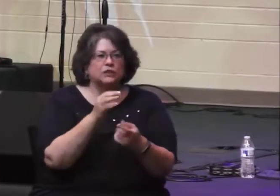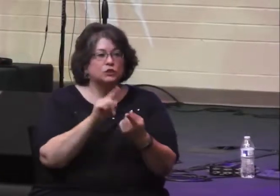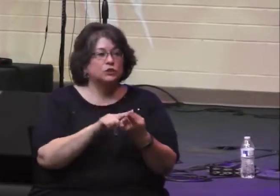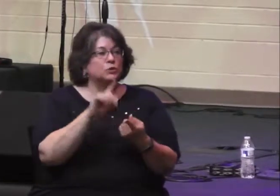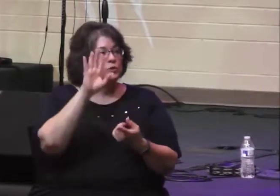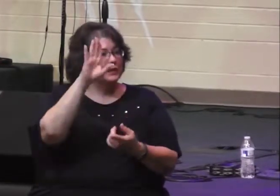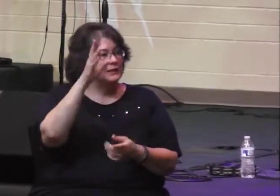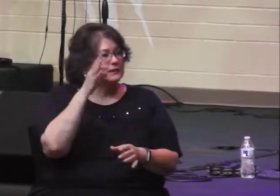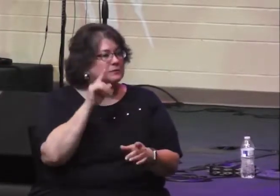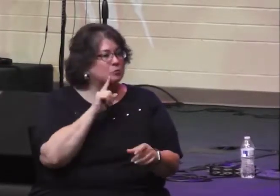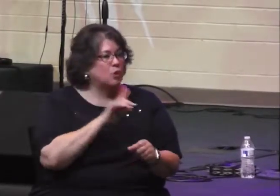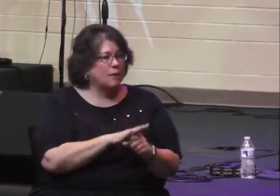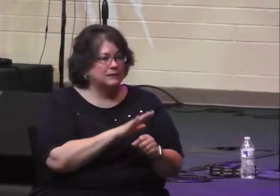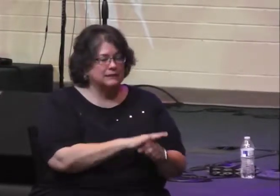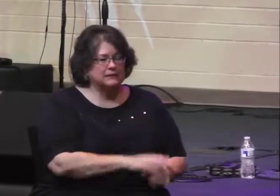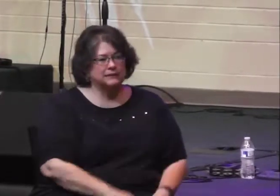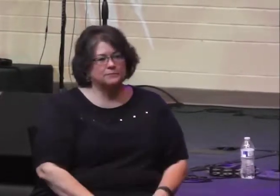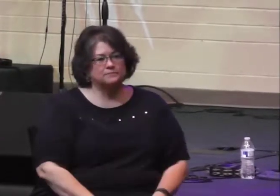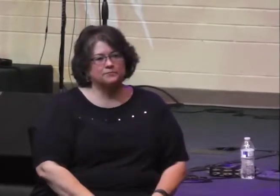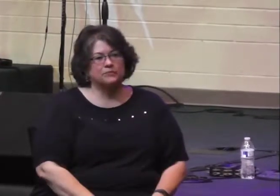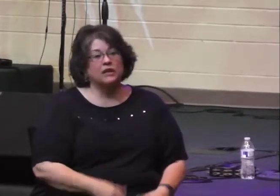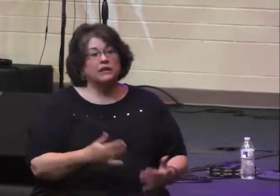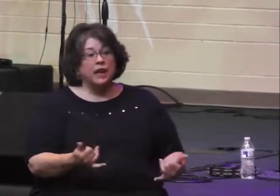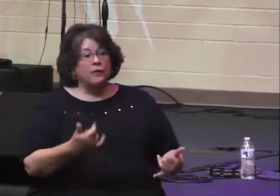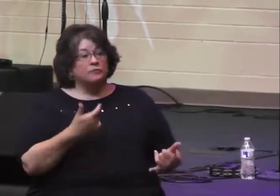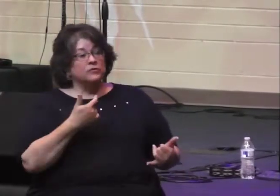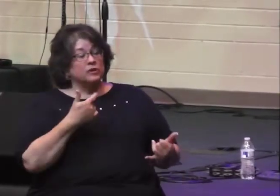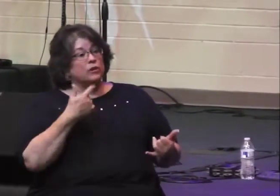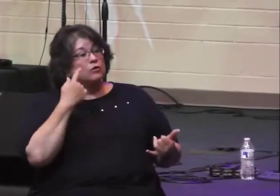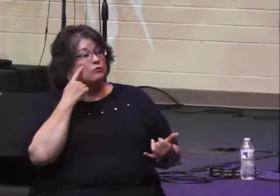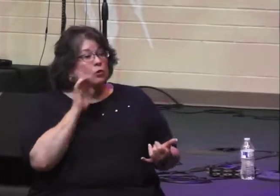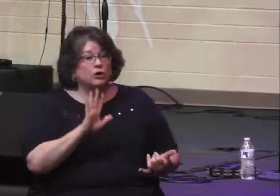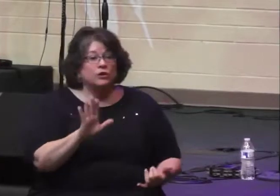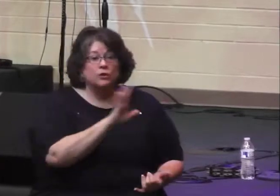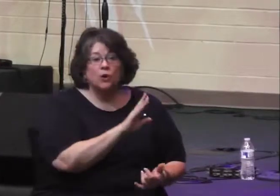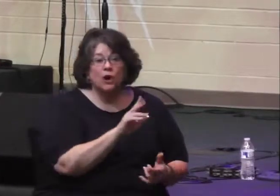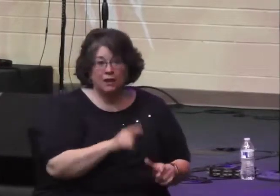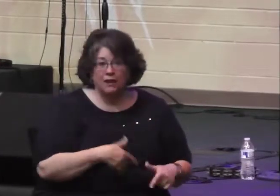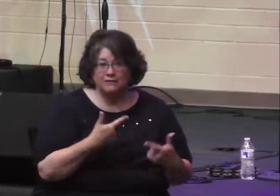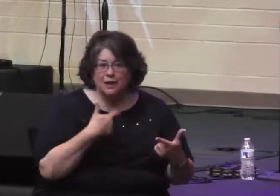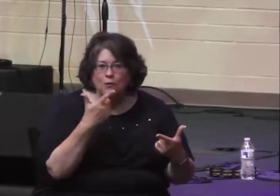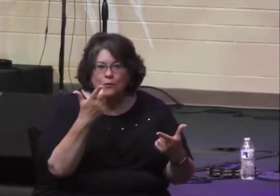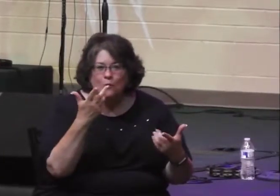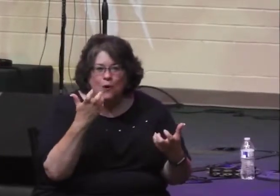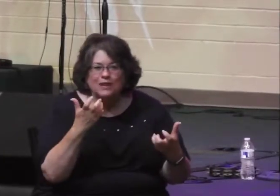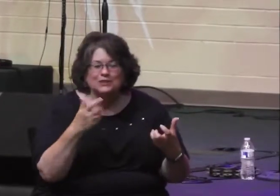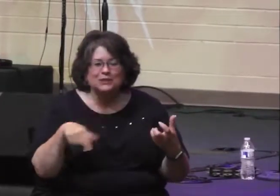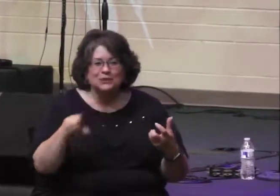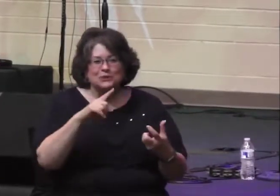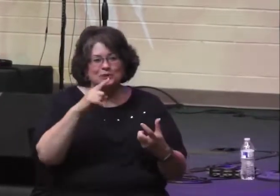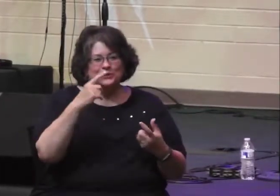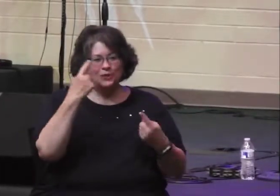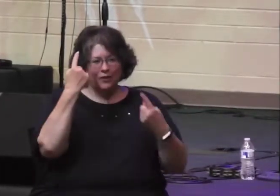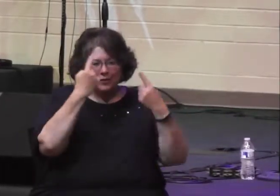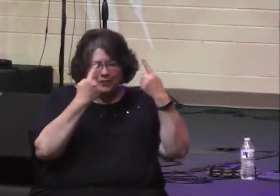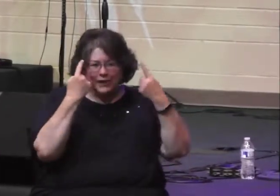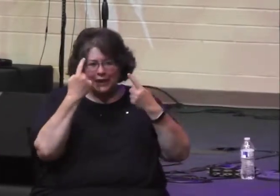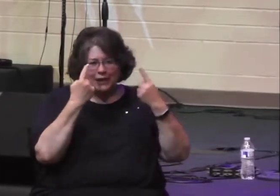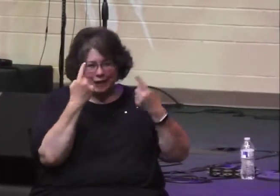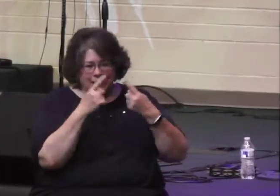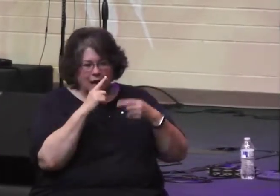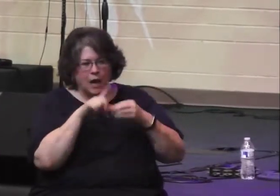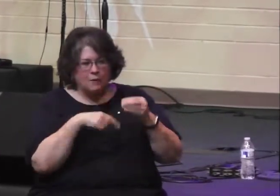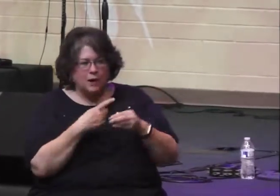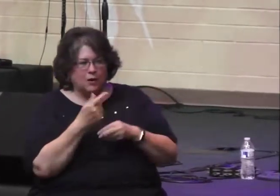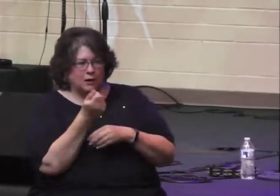Now, I'd like to give you a way to just personalize this message. I'd like to just ask you to consider